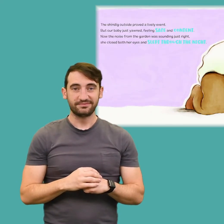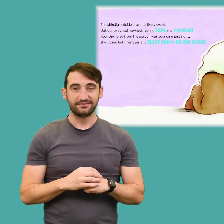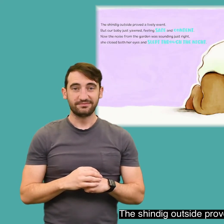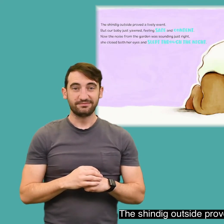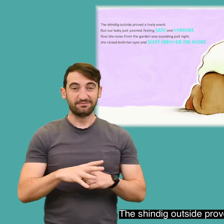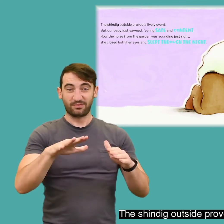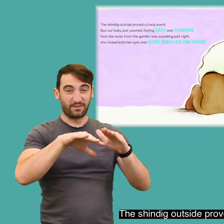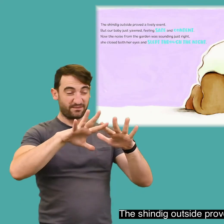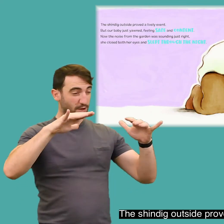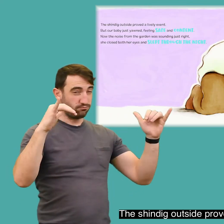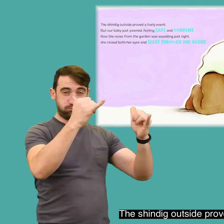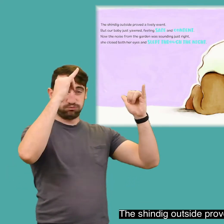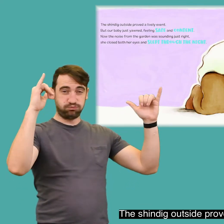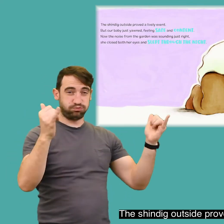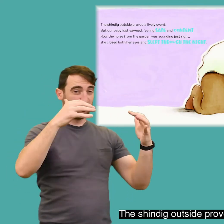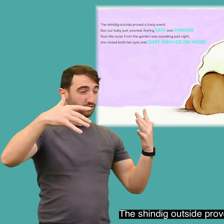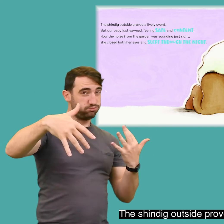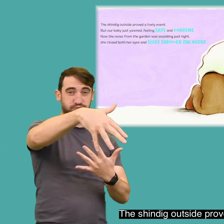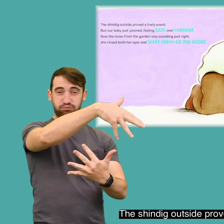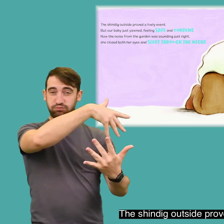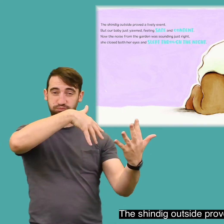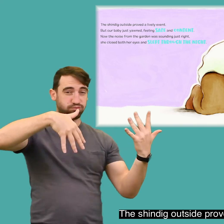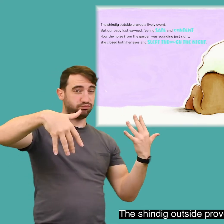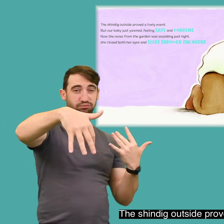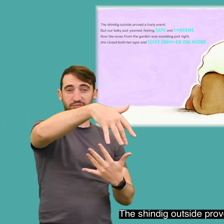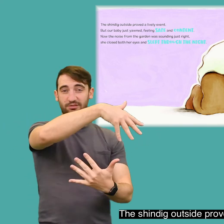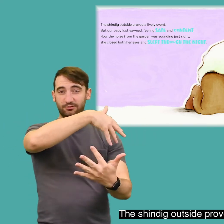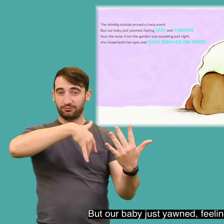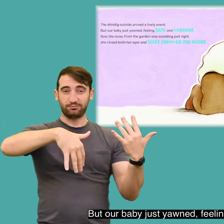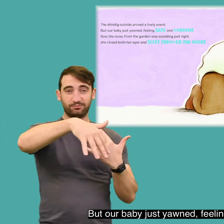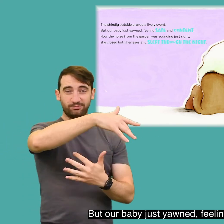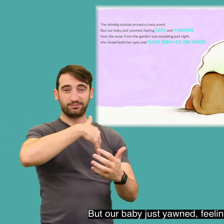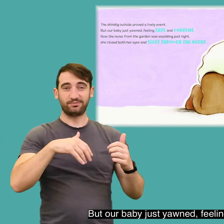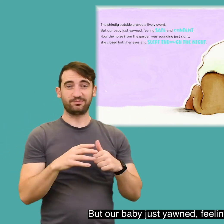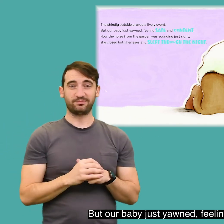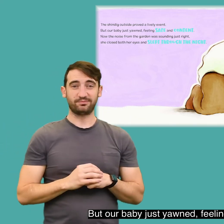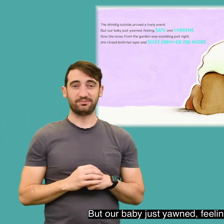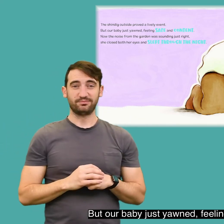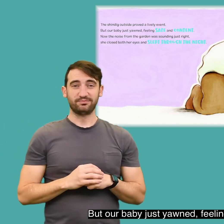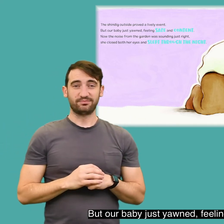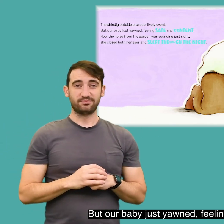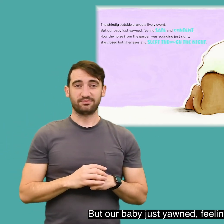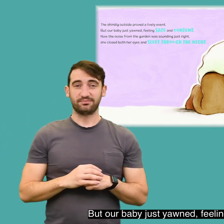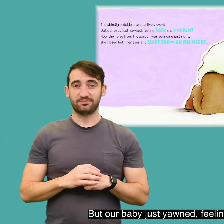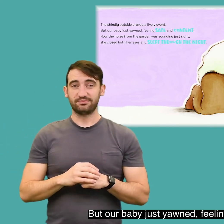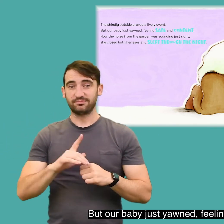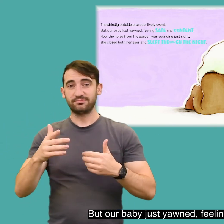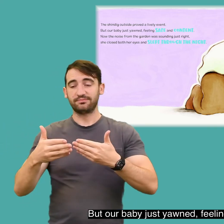The shindig outside proved a lively event, but our baby just yawned, feeling safe and content.